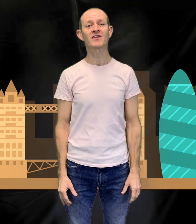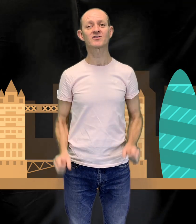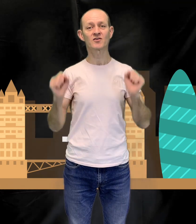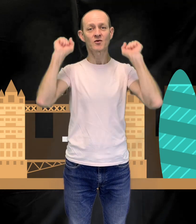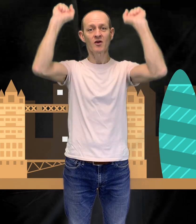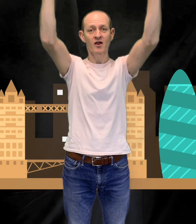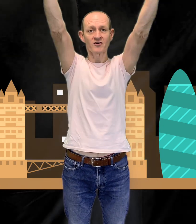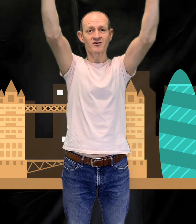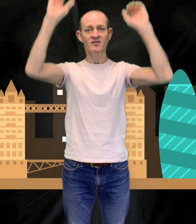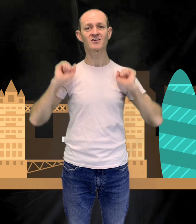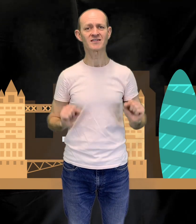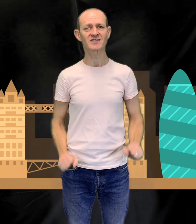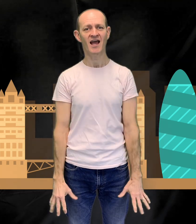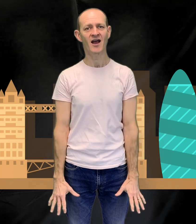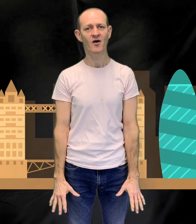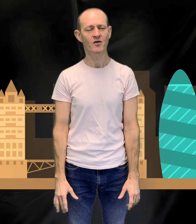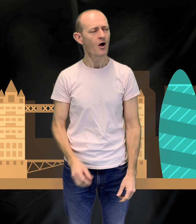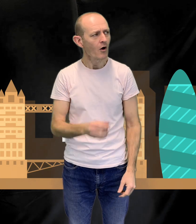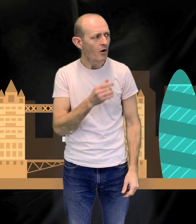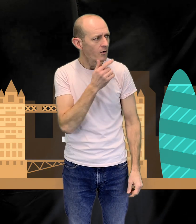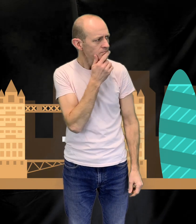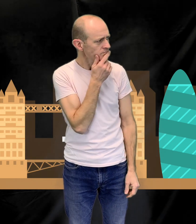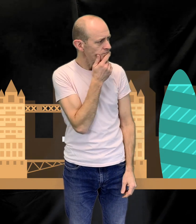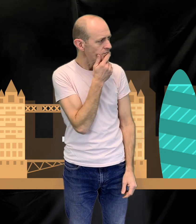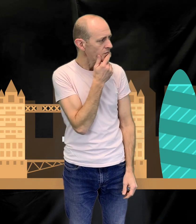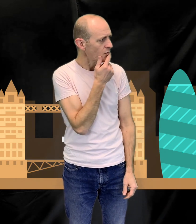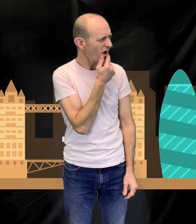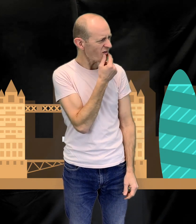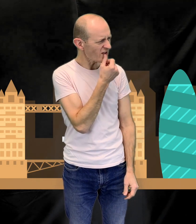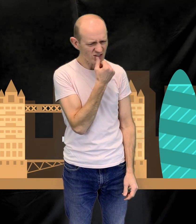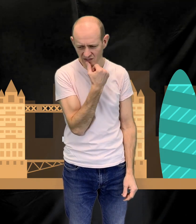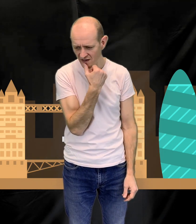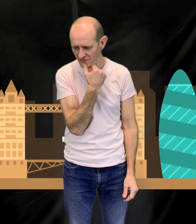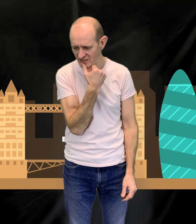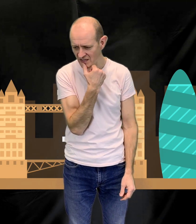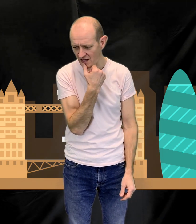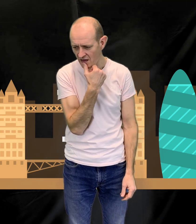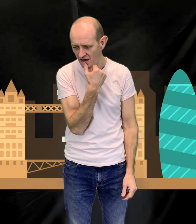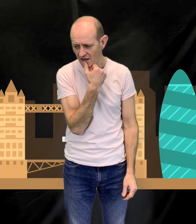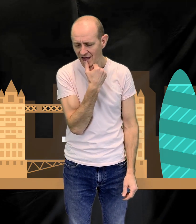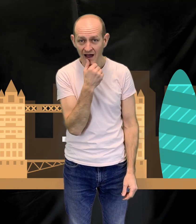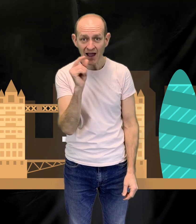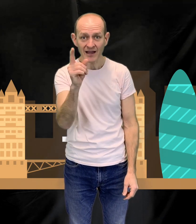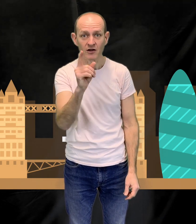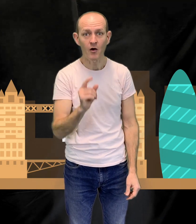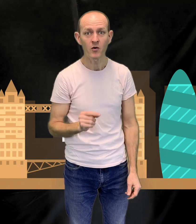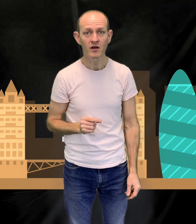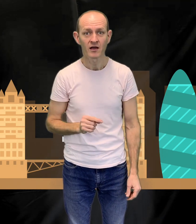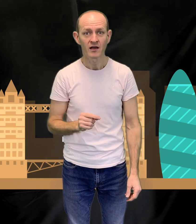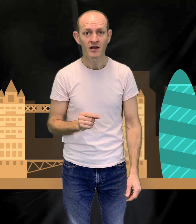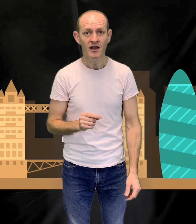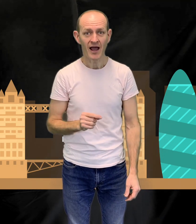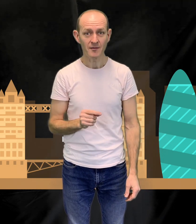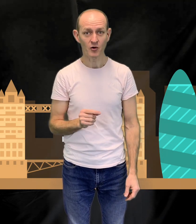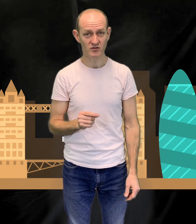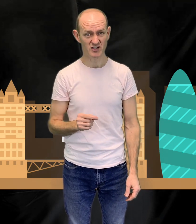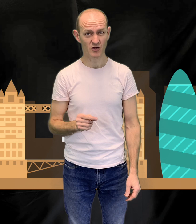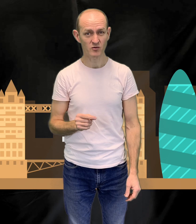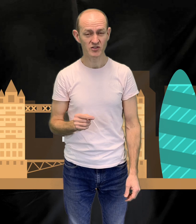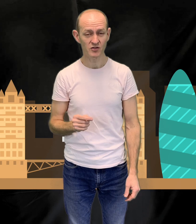to London town. Where else should I visit? I know. I'm going to go to